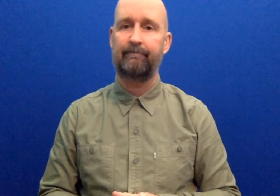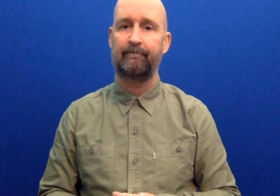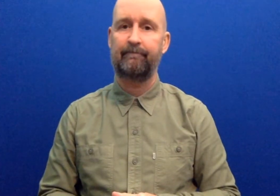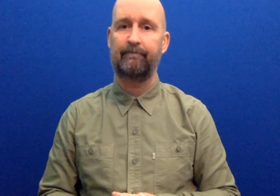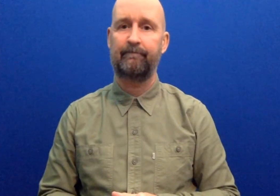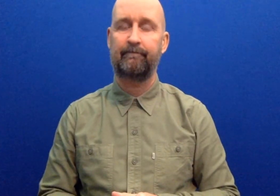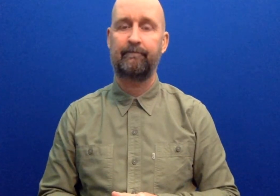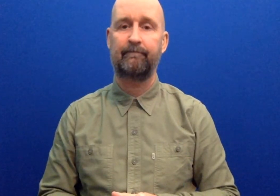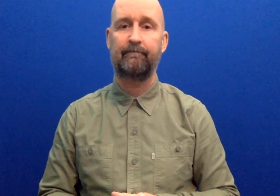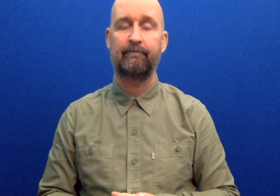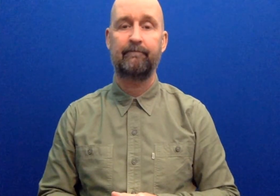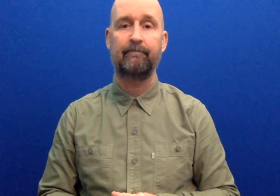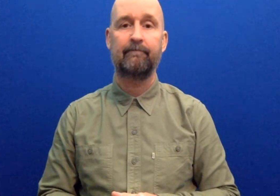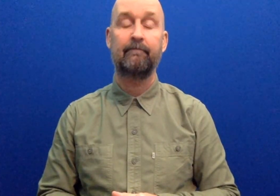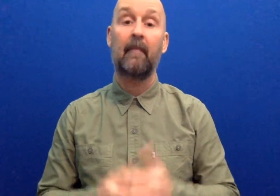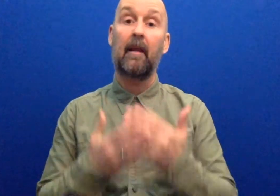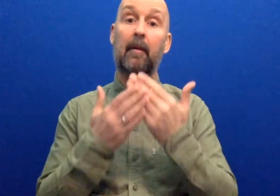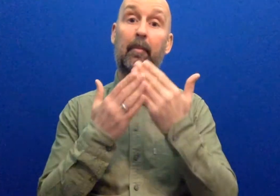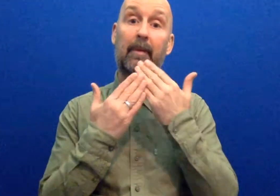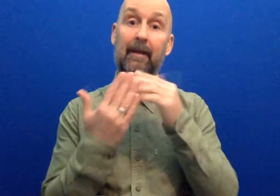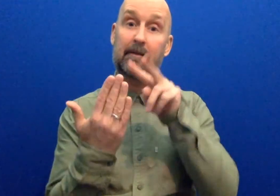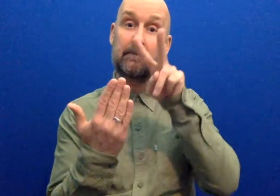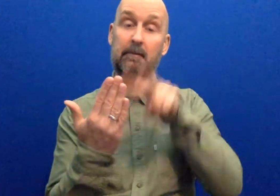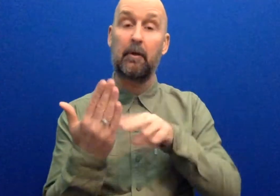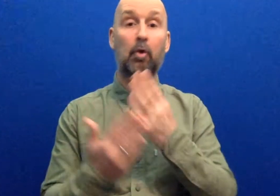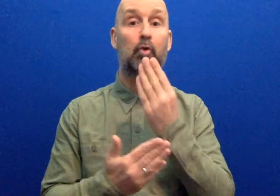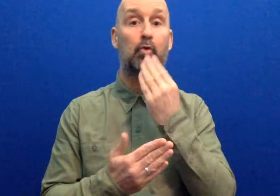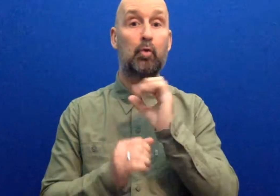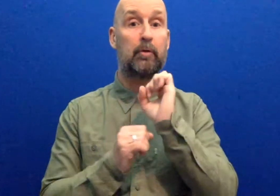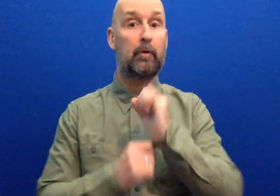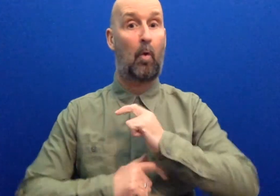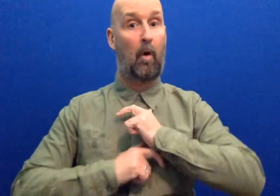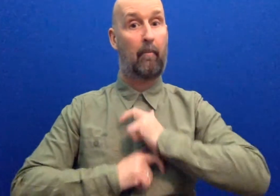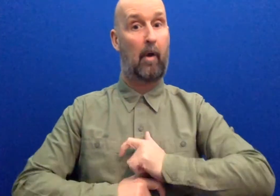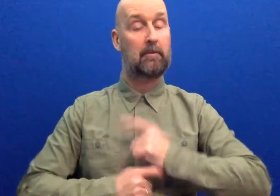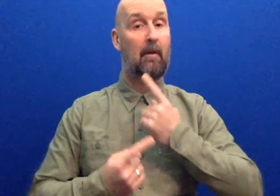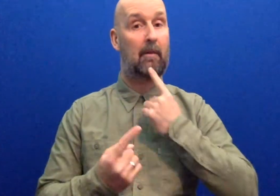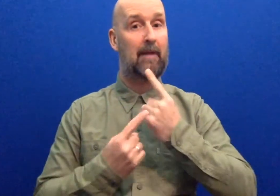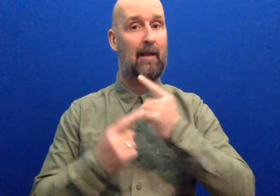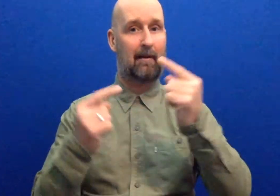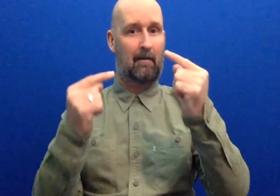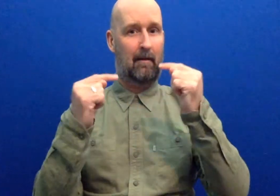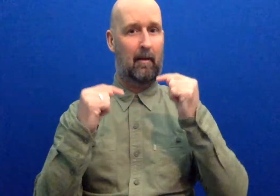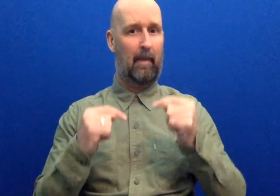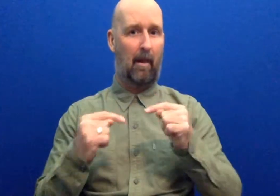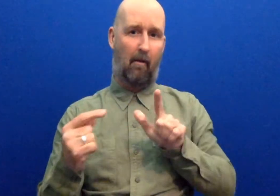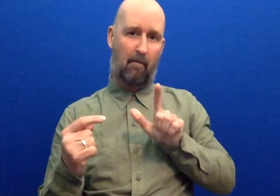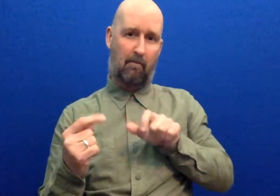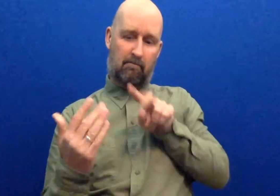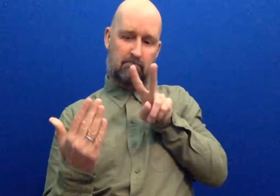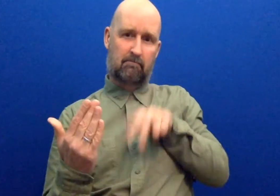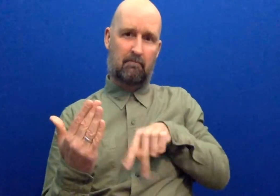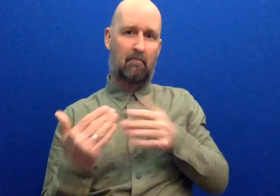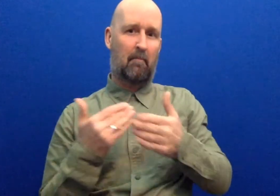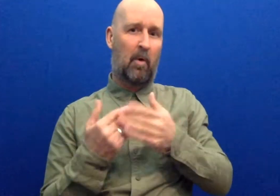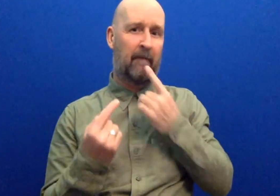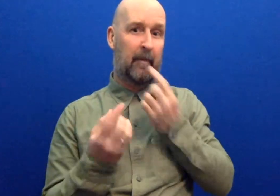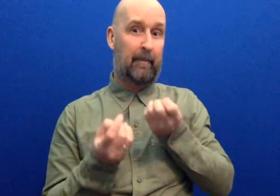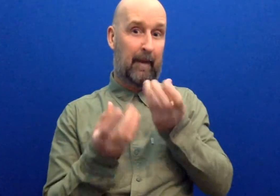Please see, using your personal data below, for more information. 1.